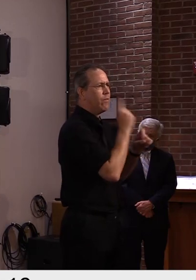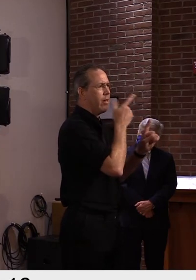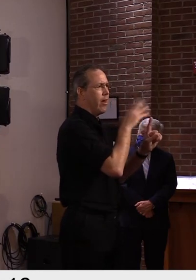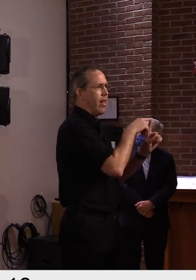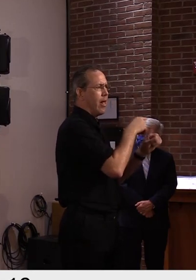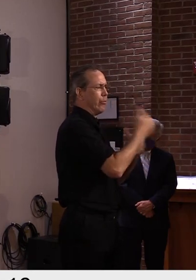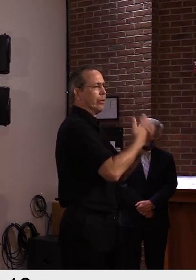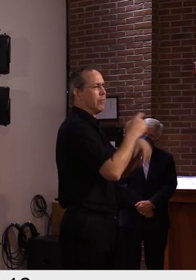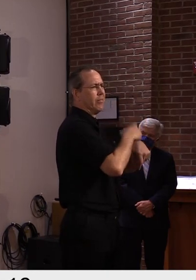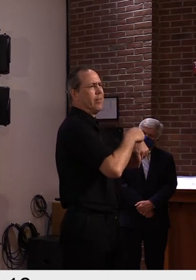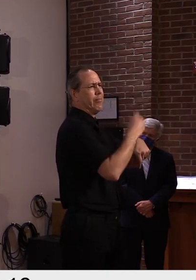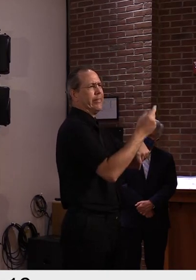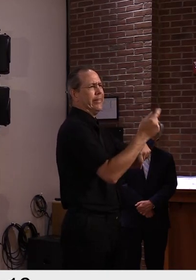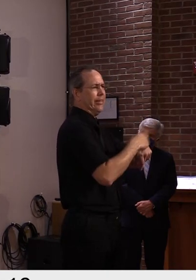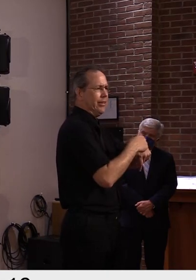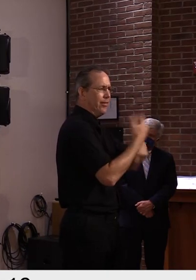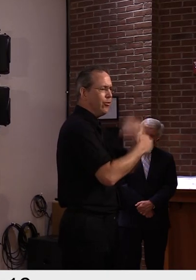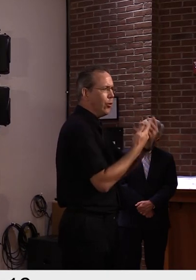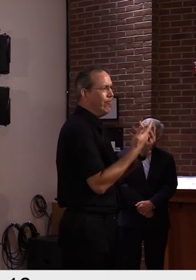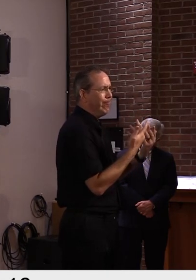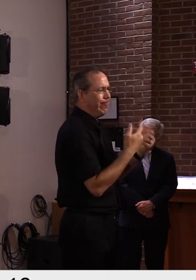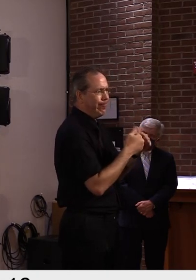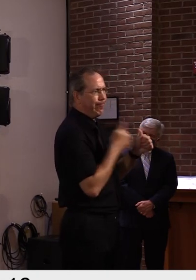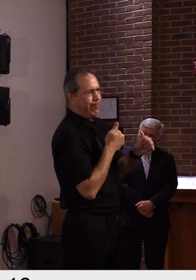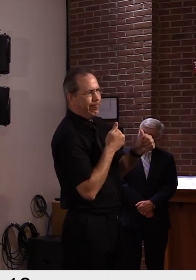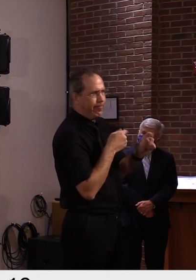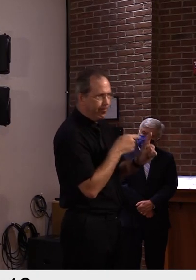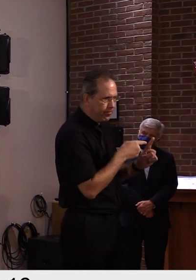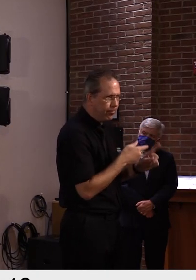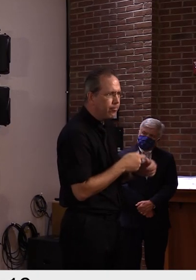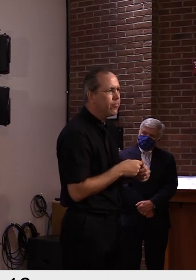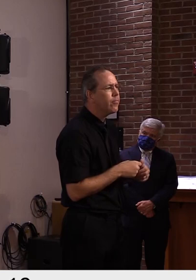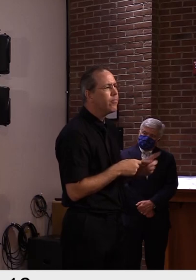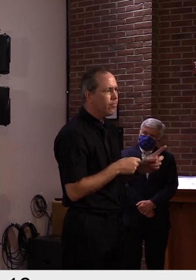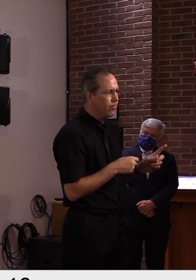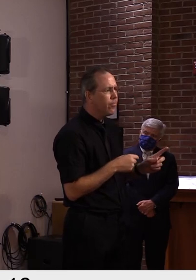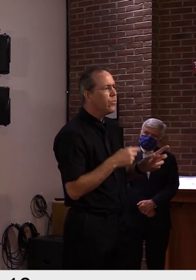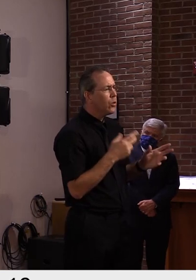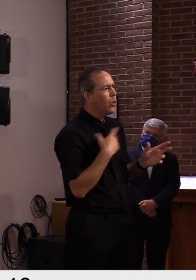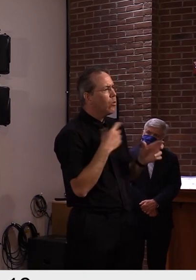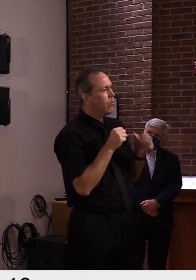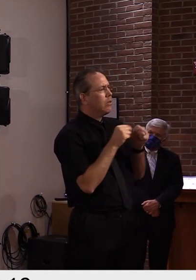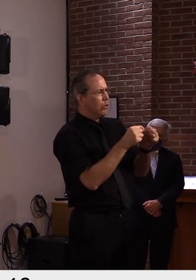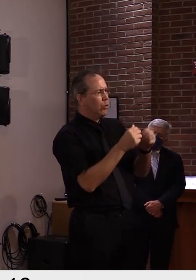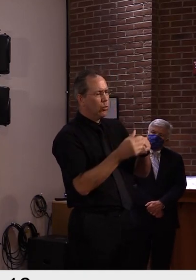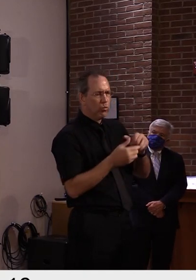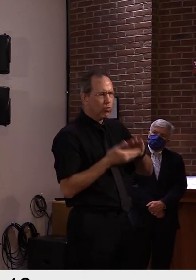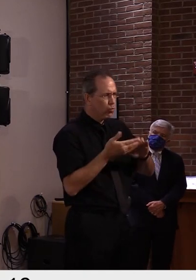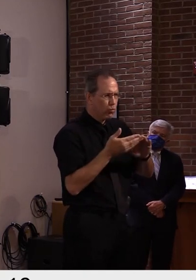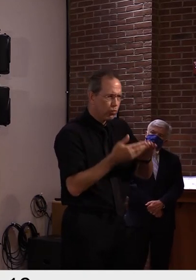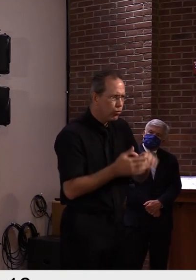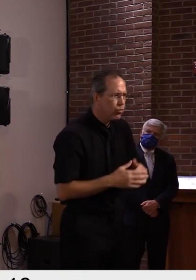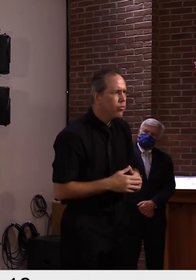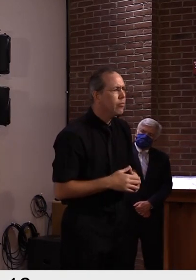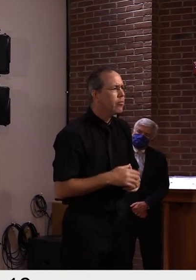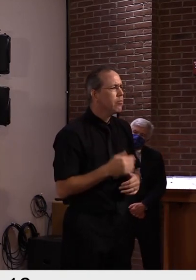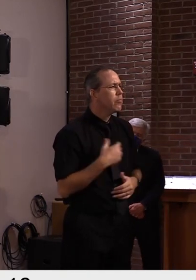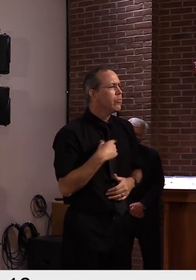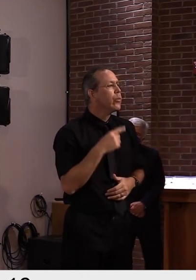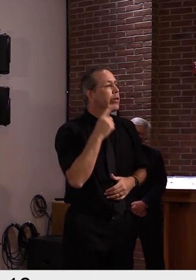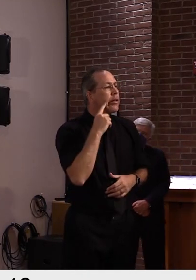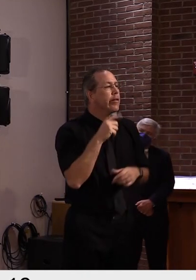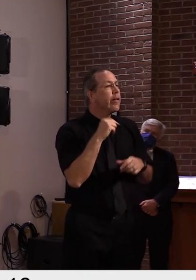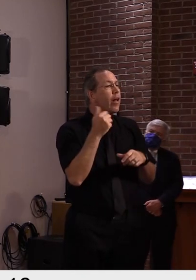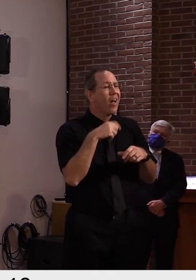samples and get them back quickly. So that will continue. The pop-up sites are going to continue, as you just heard. Um,